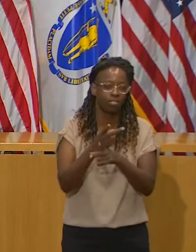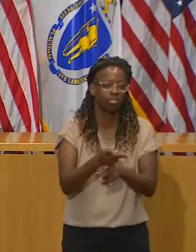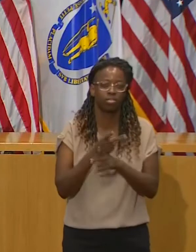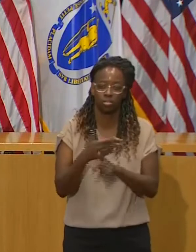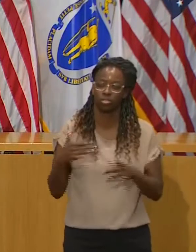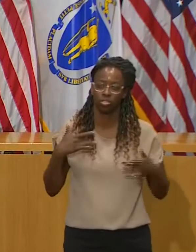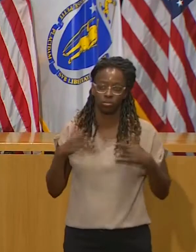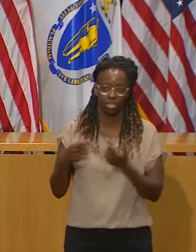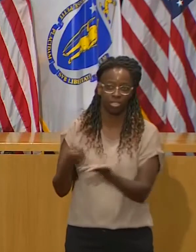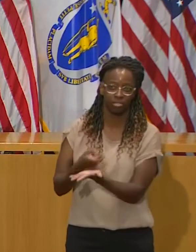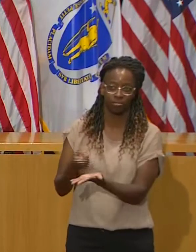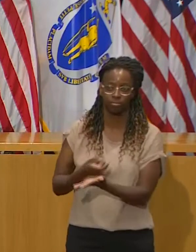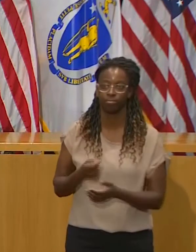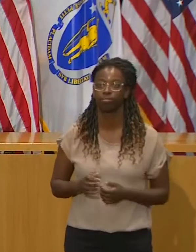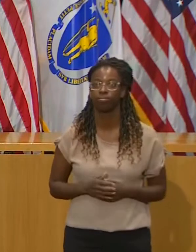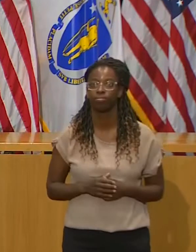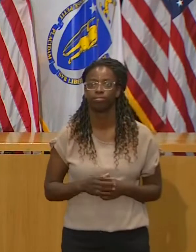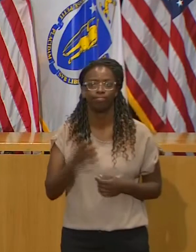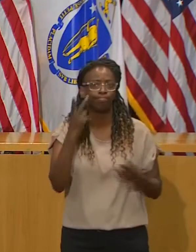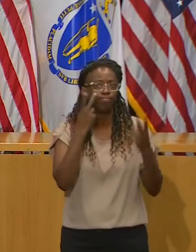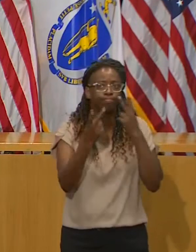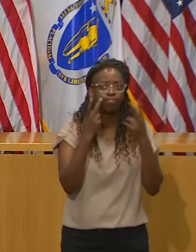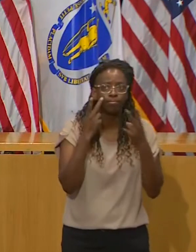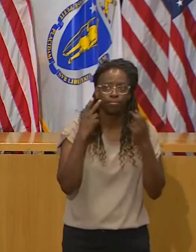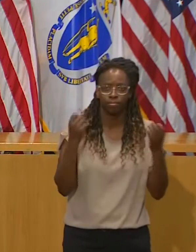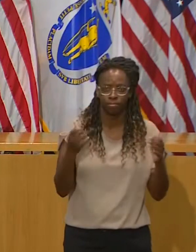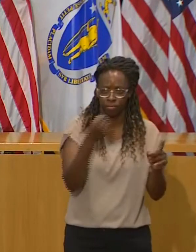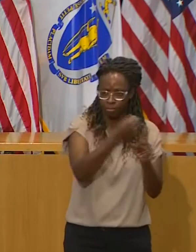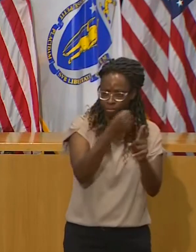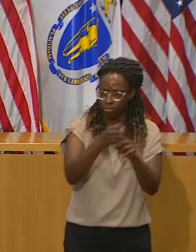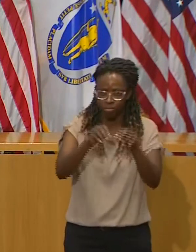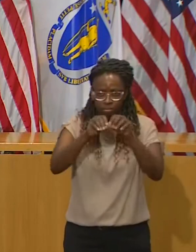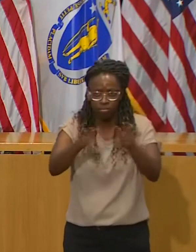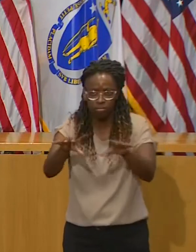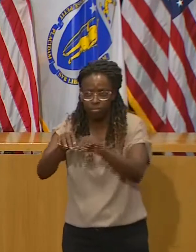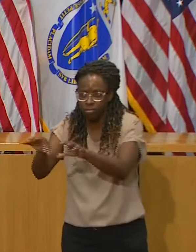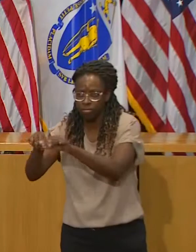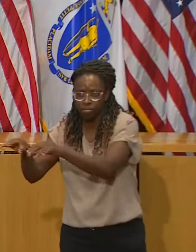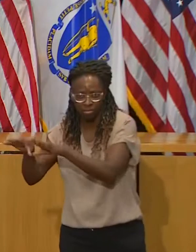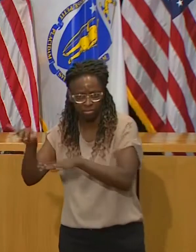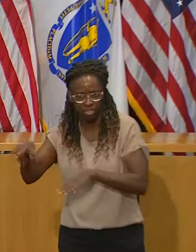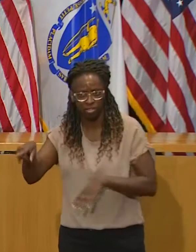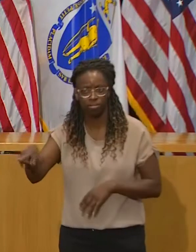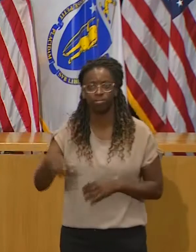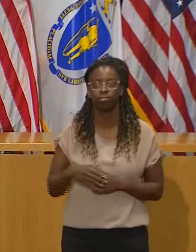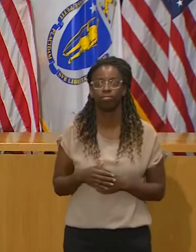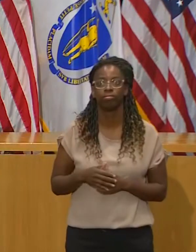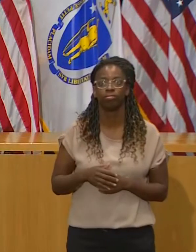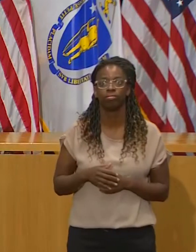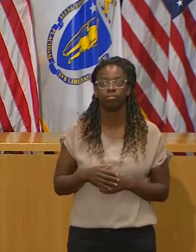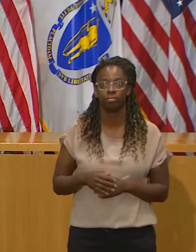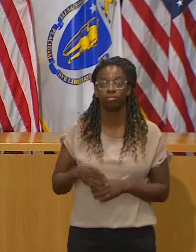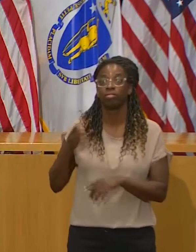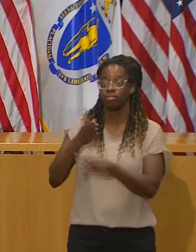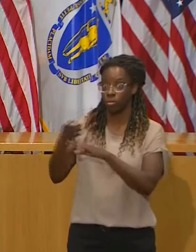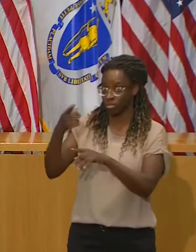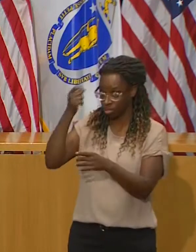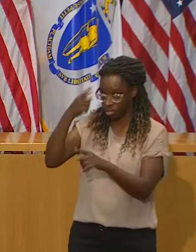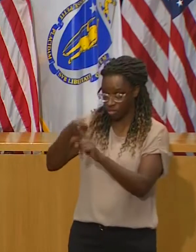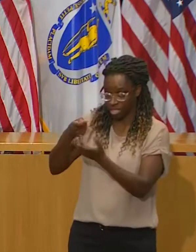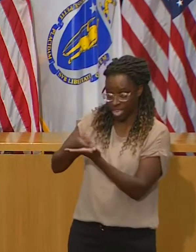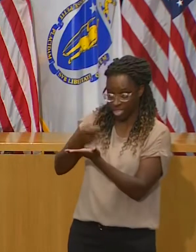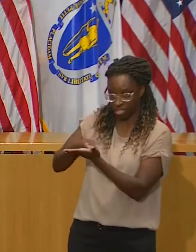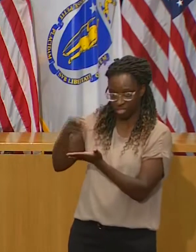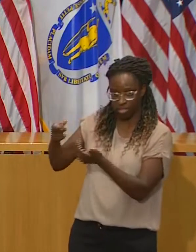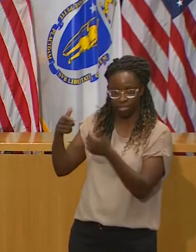that are linked to youth hockey. More than 30 clusters discovered more than 110 positive cases, another